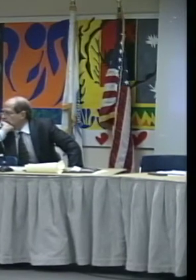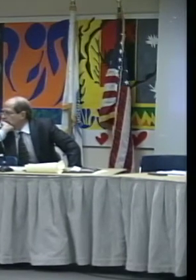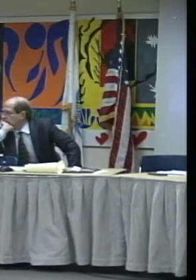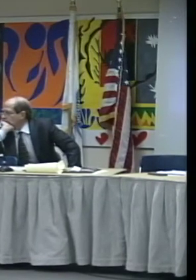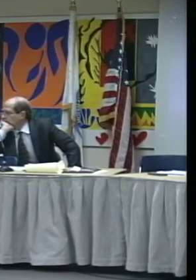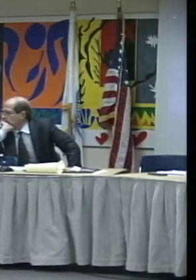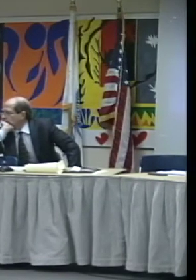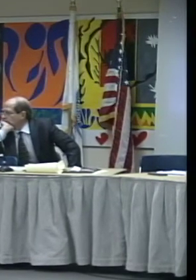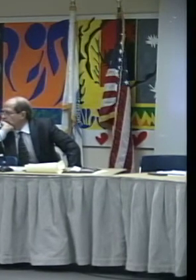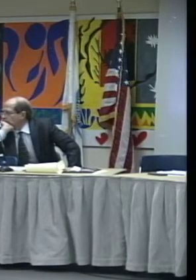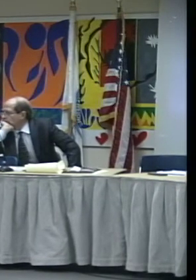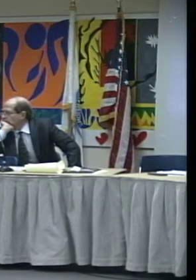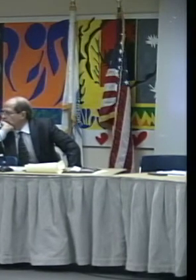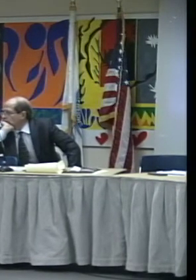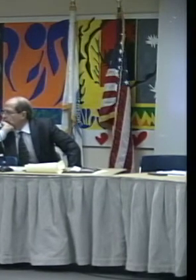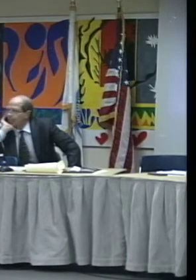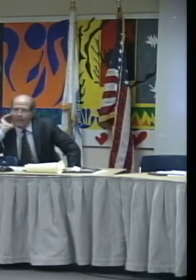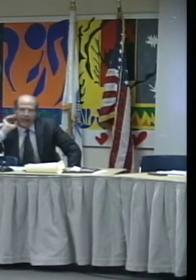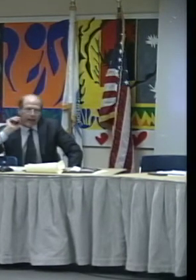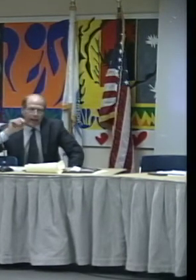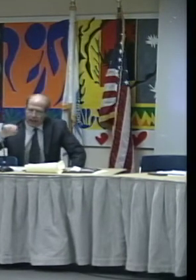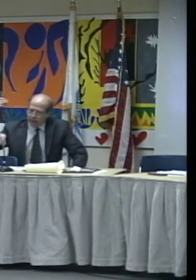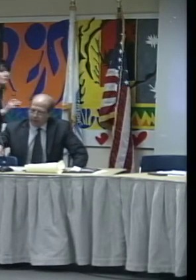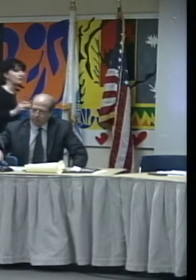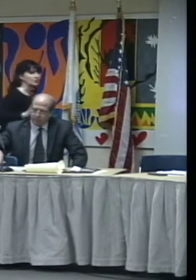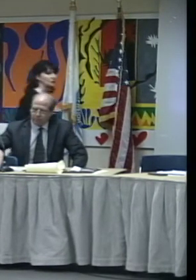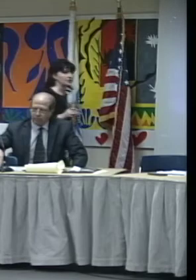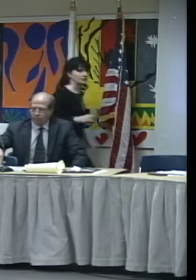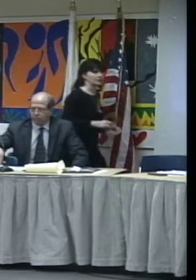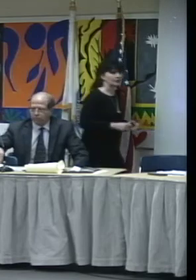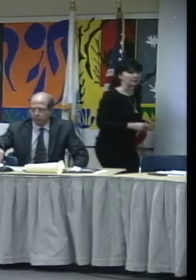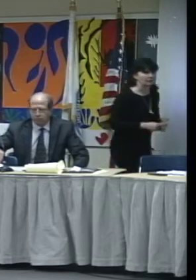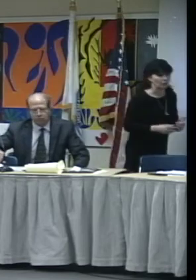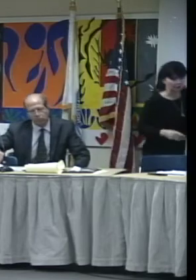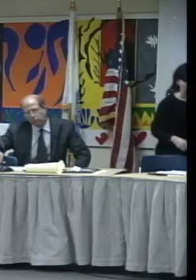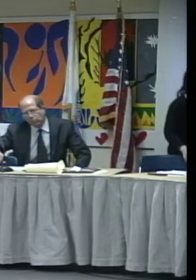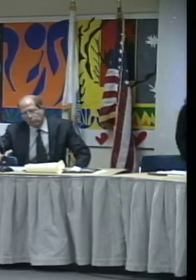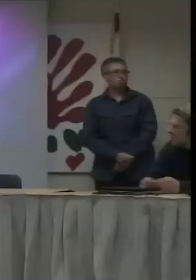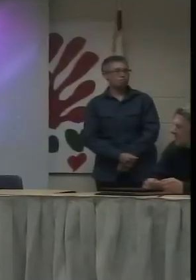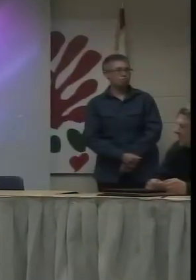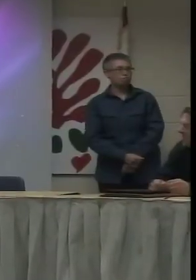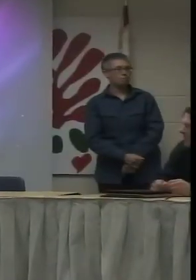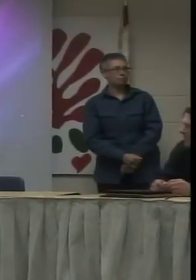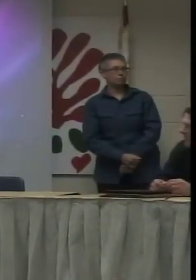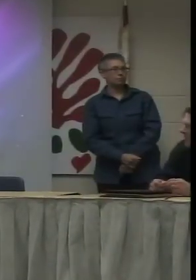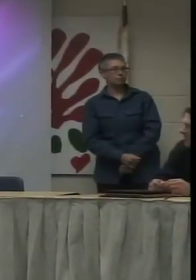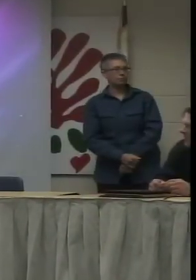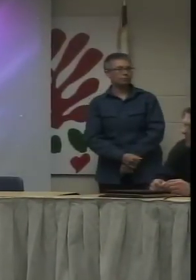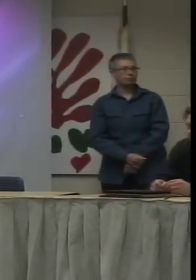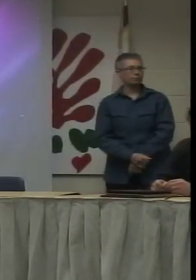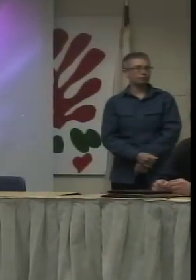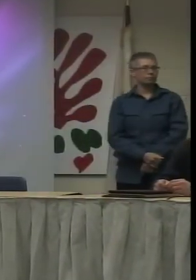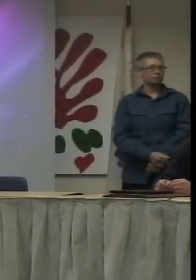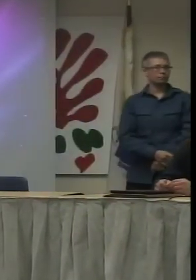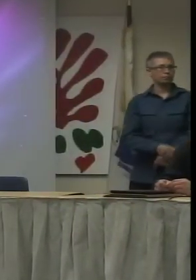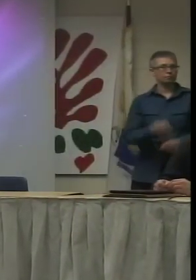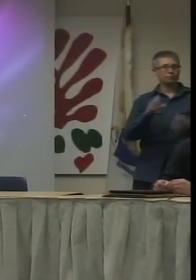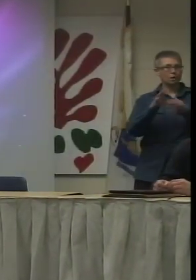making that happen. Did any of the board members want to do anything before we finally wrap this up? Jim?